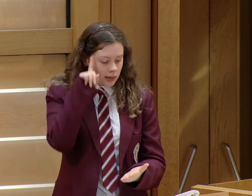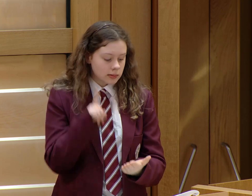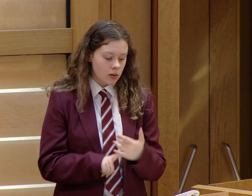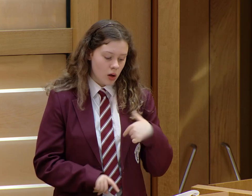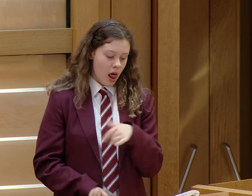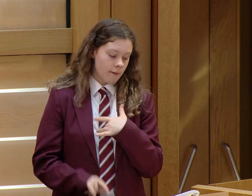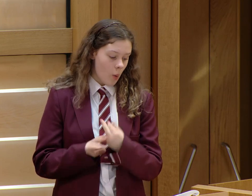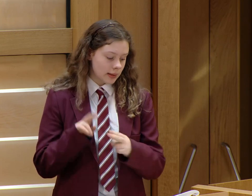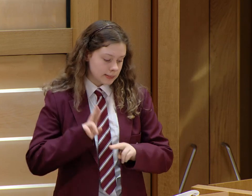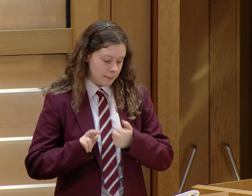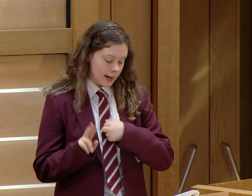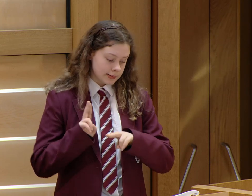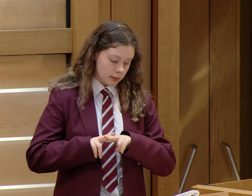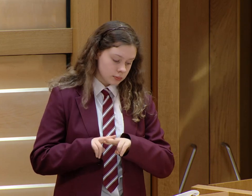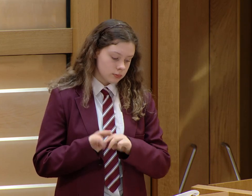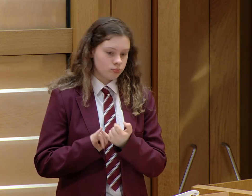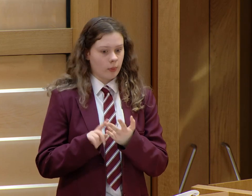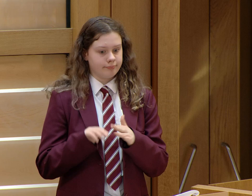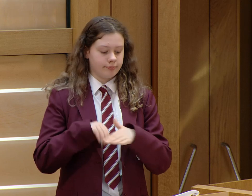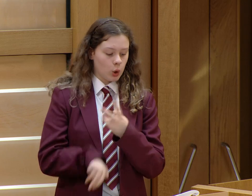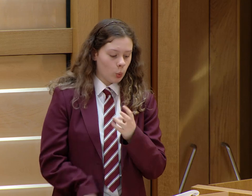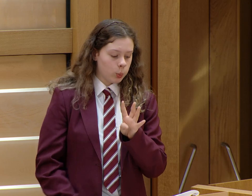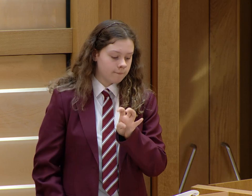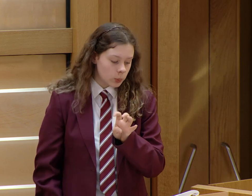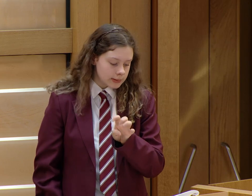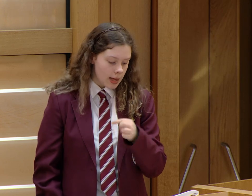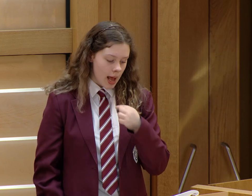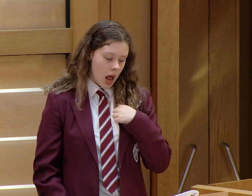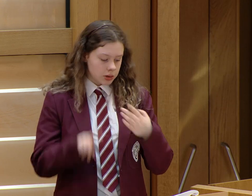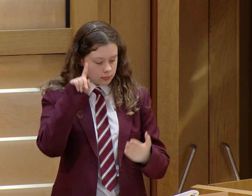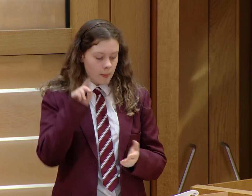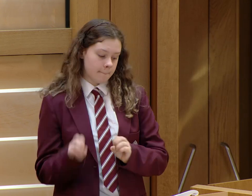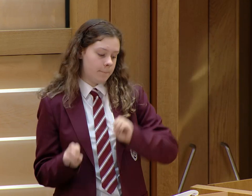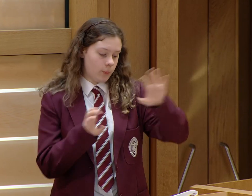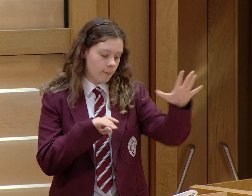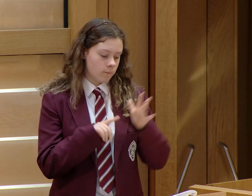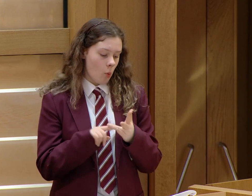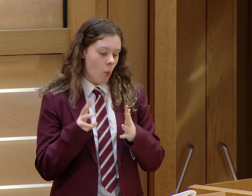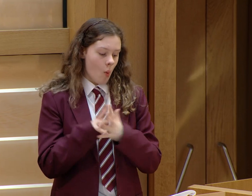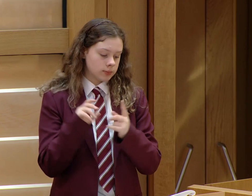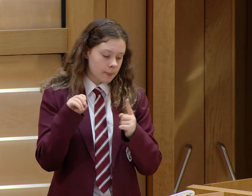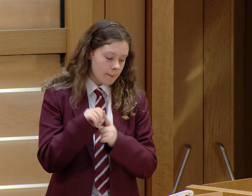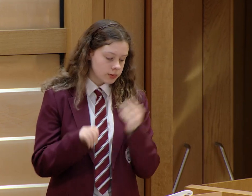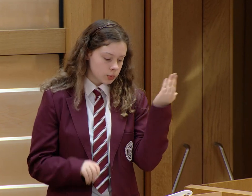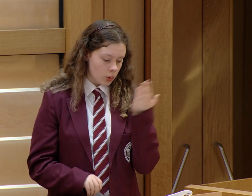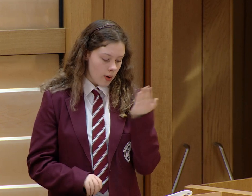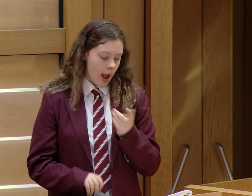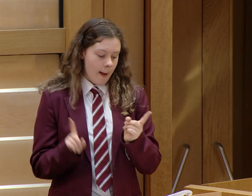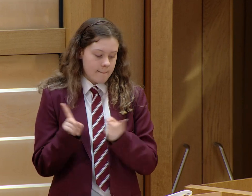And that's when they decided I should go and live with my dad. That was 2014. And I moved to Windsor